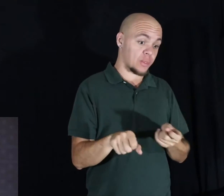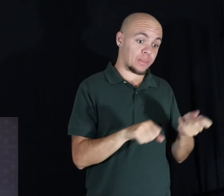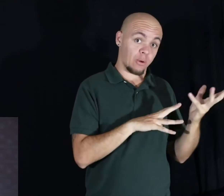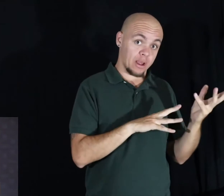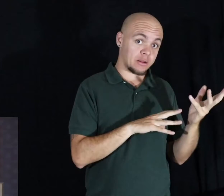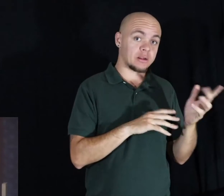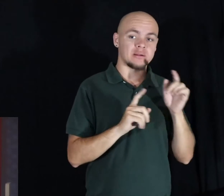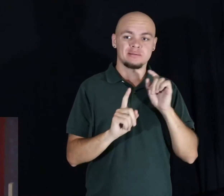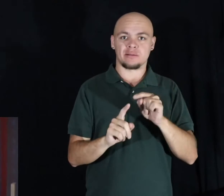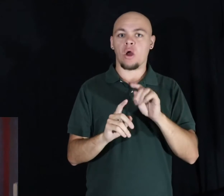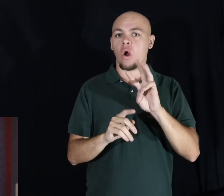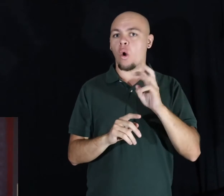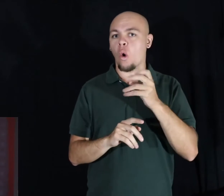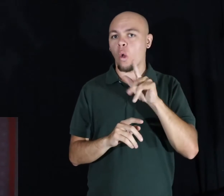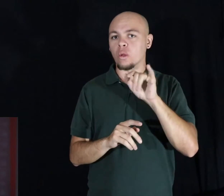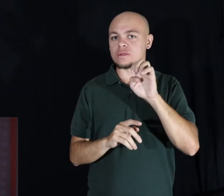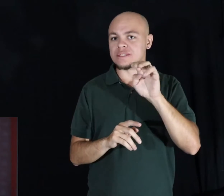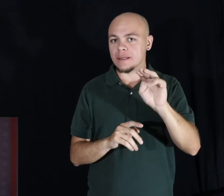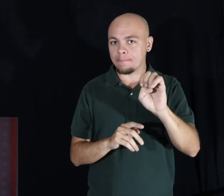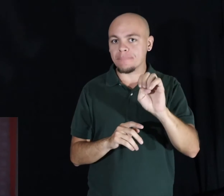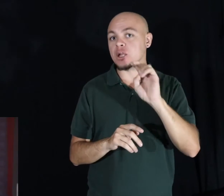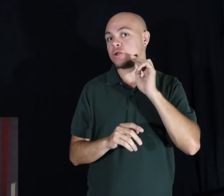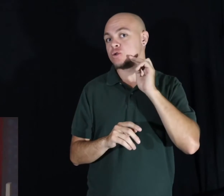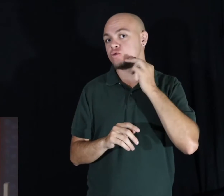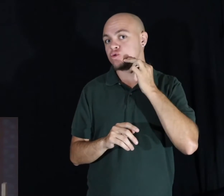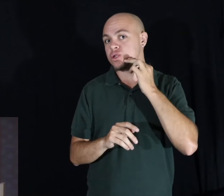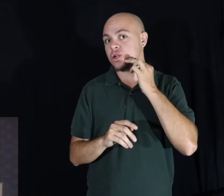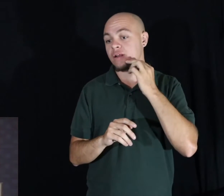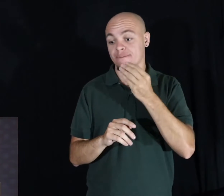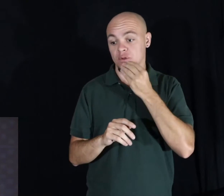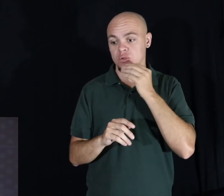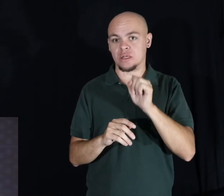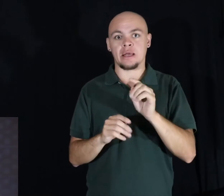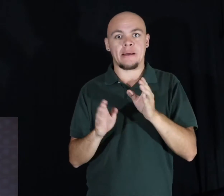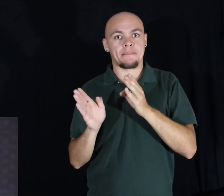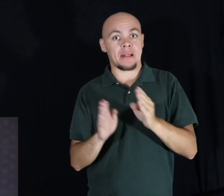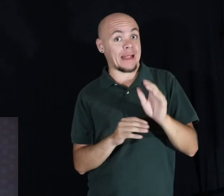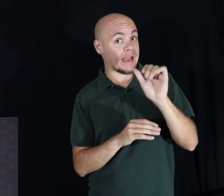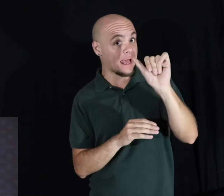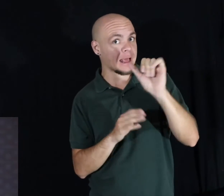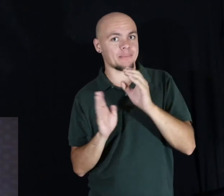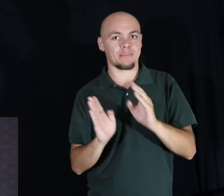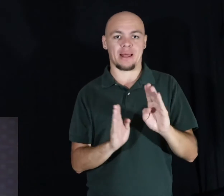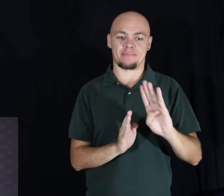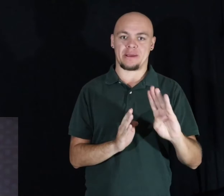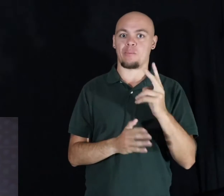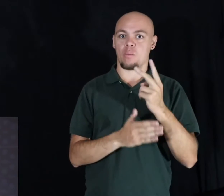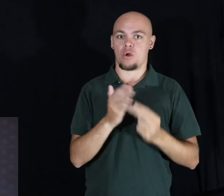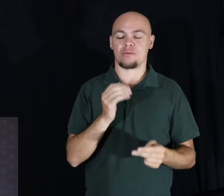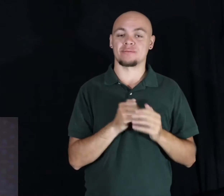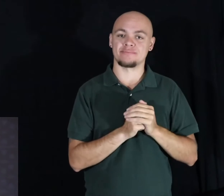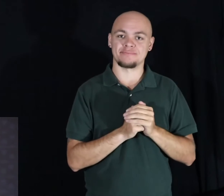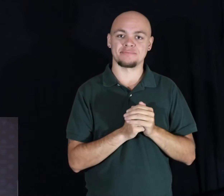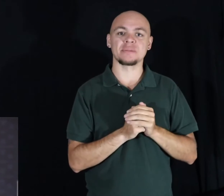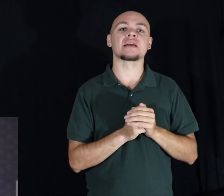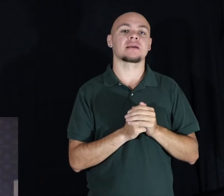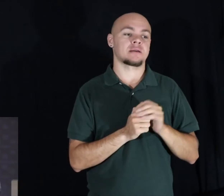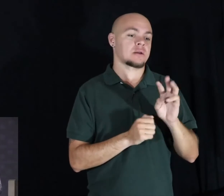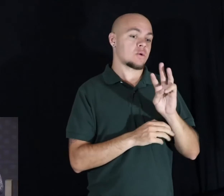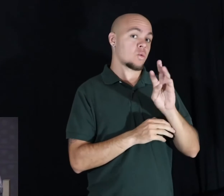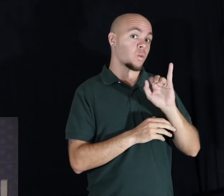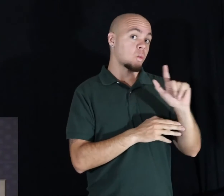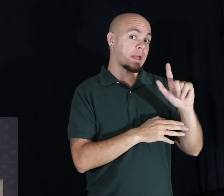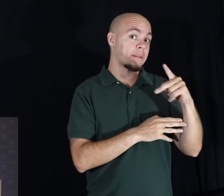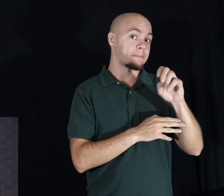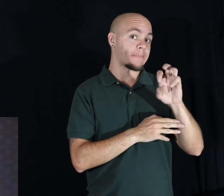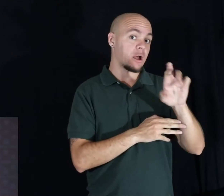food becomes both plan A and plan B. The beauty of this solution is that it takes willpower almost completely